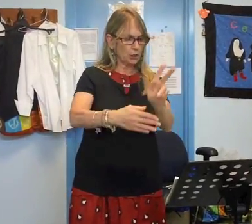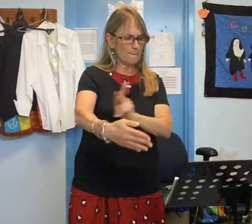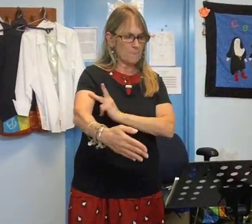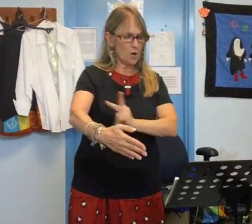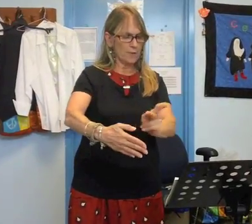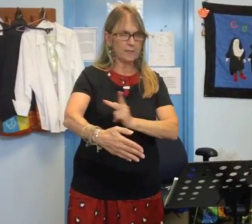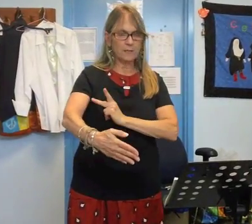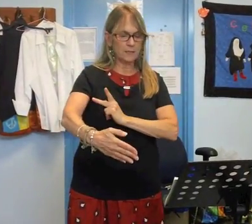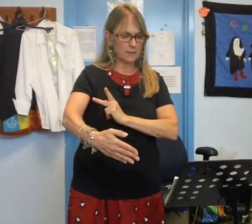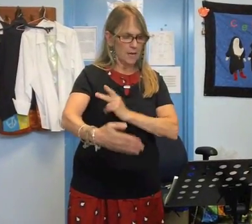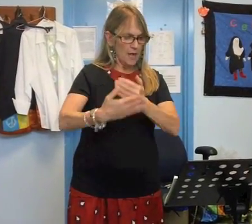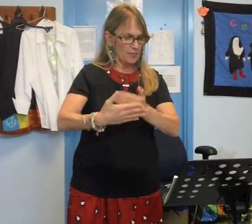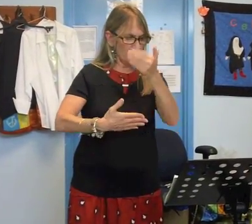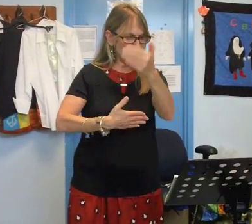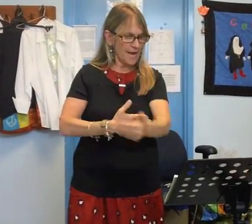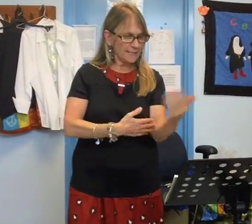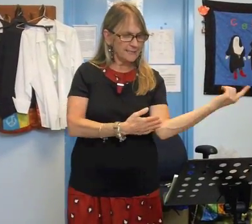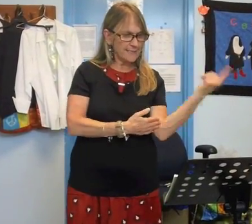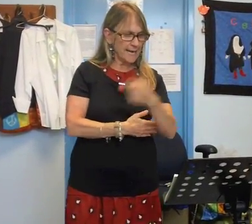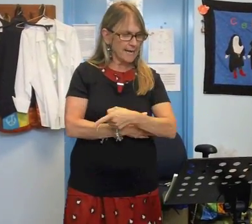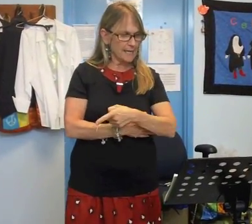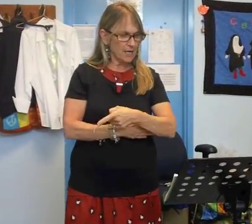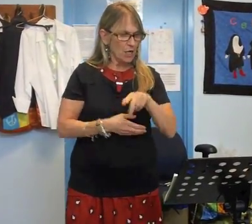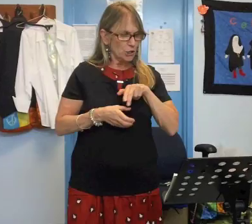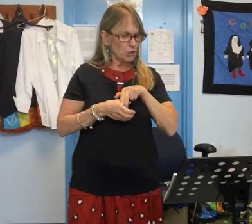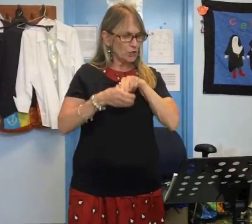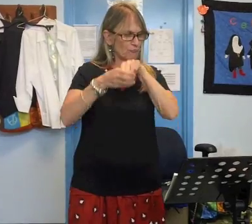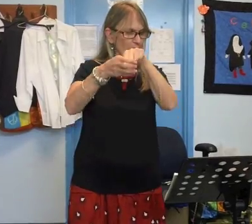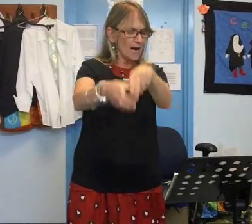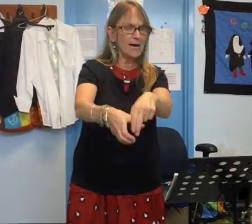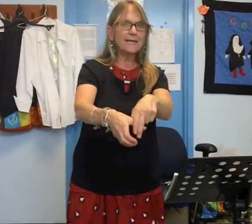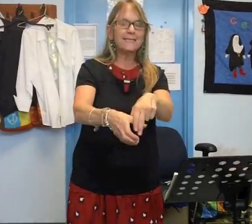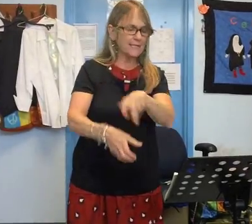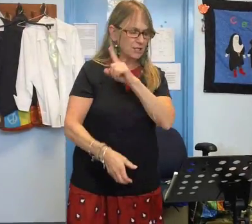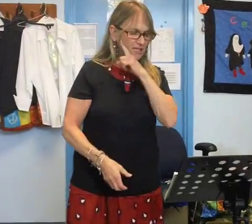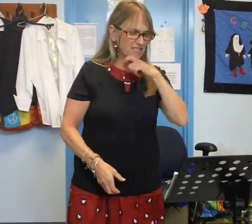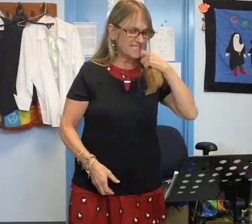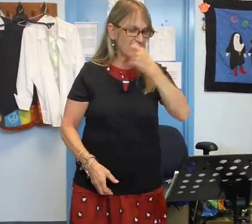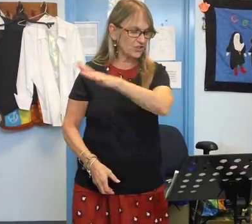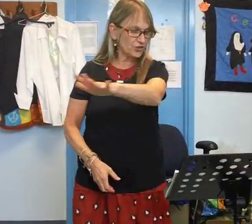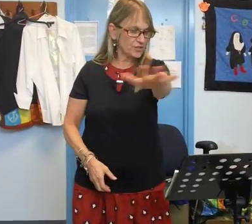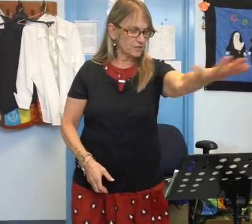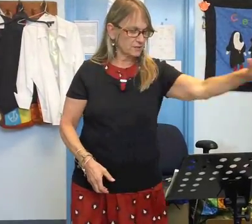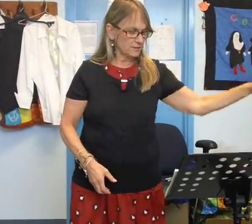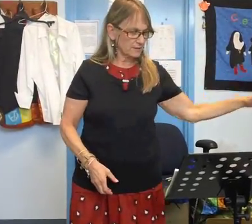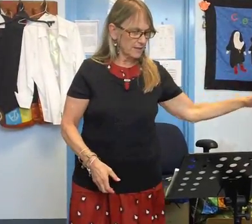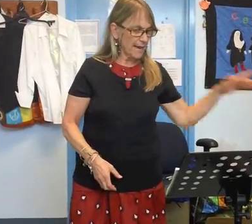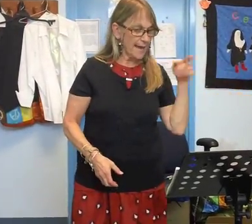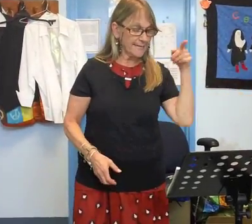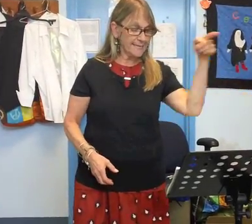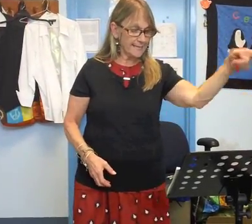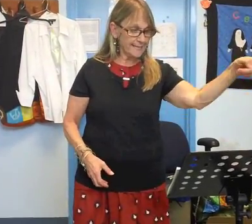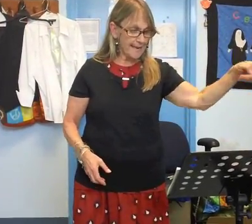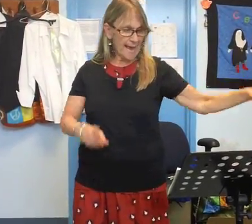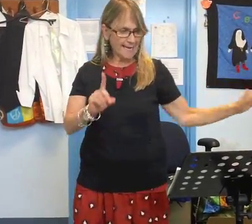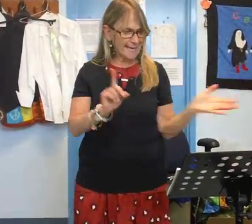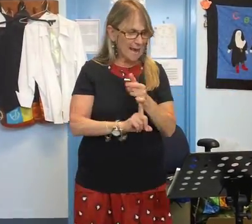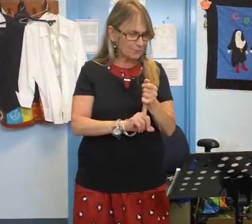poet the next day she rides into the desert and he captures